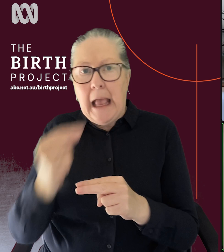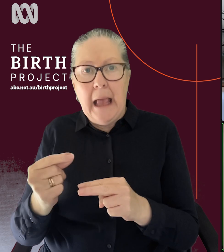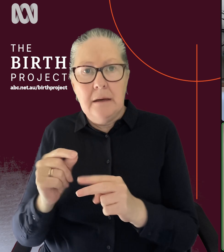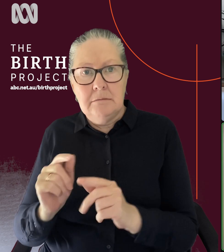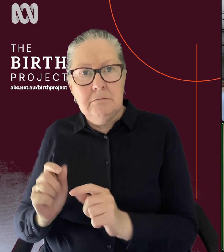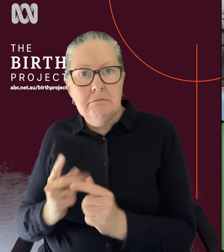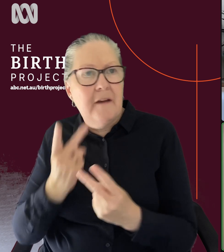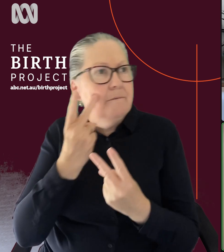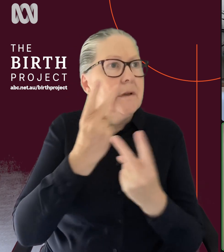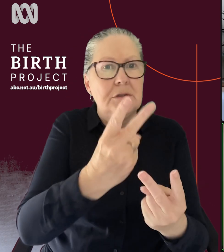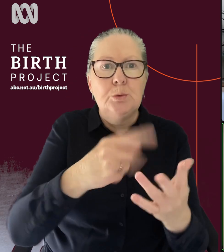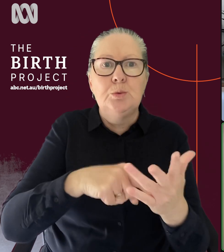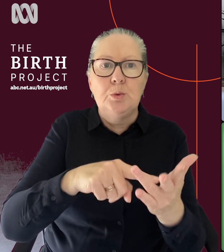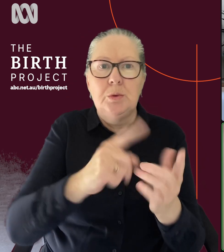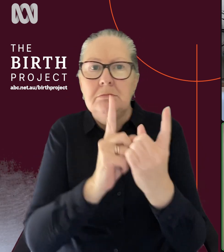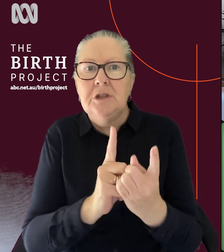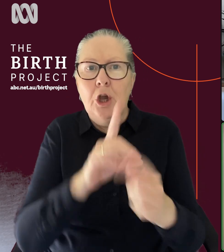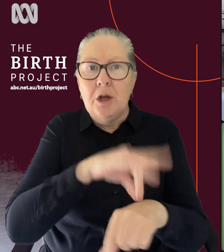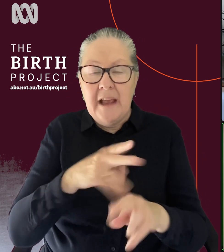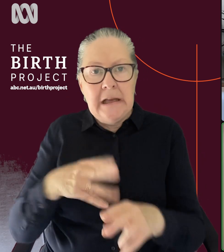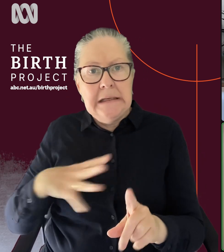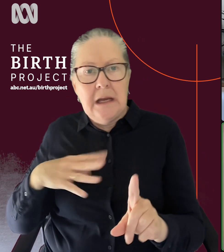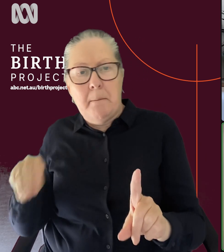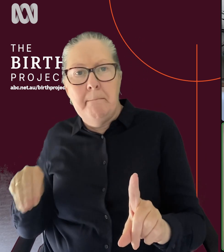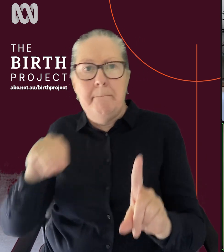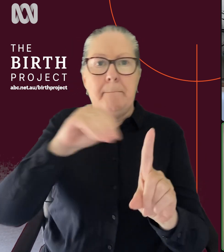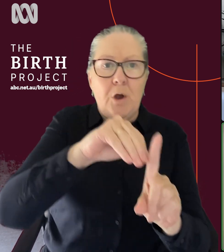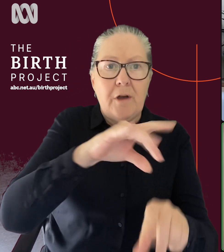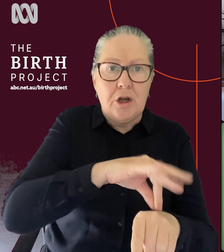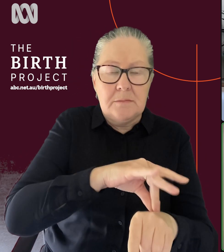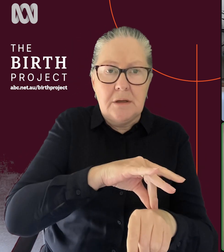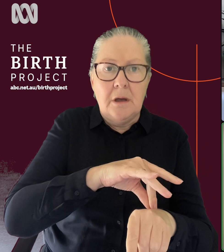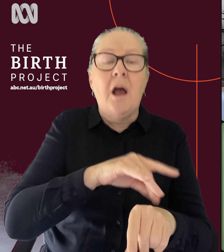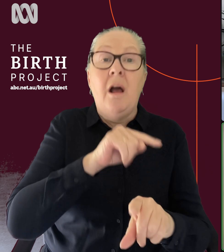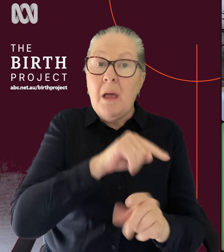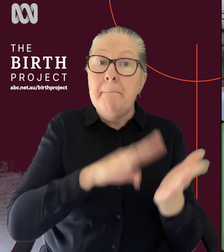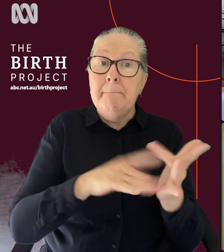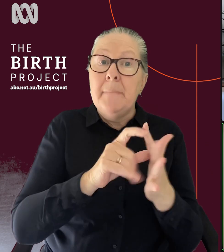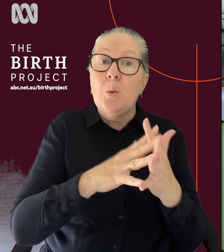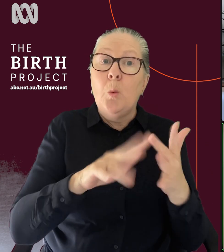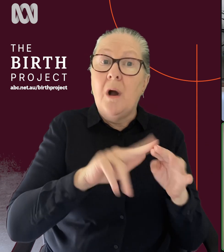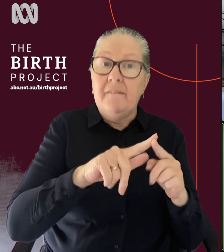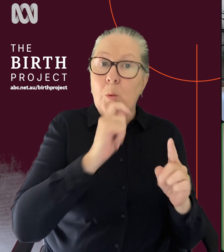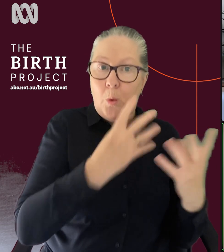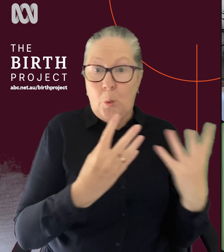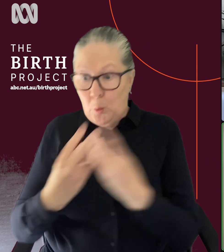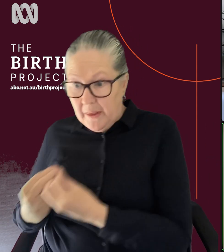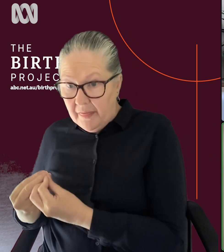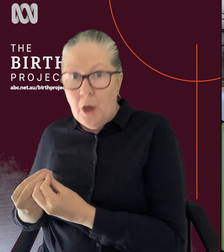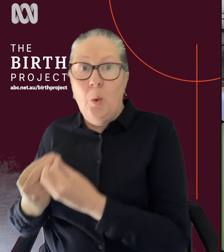hospital so that if you did need to make that transfer that you still have that continuity, they'll come to the hospital, check you in and still look after you in a hospital